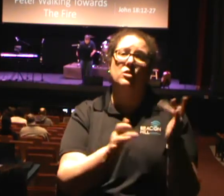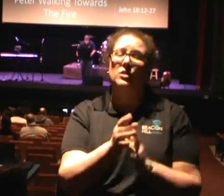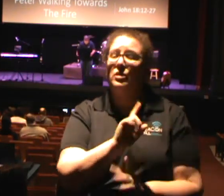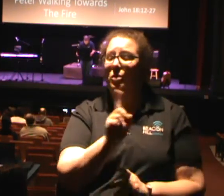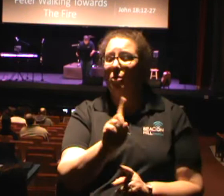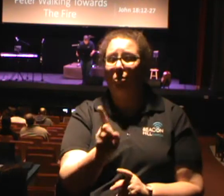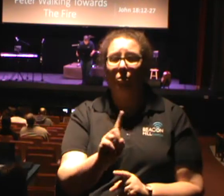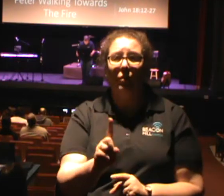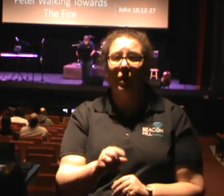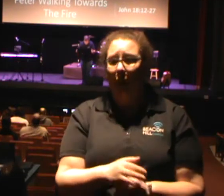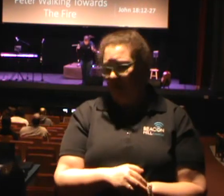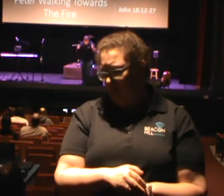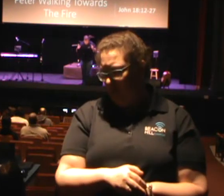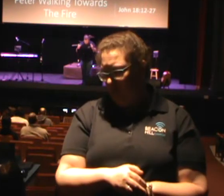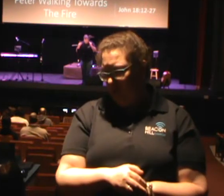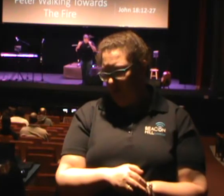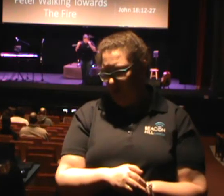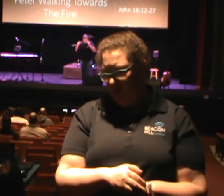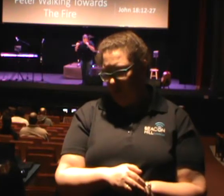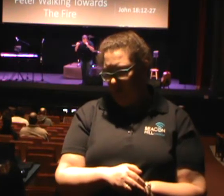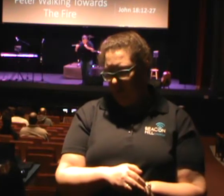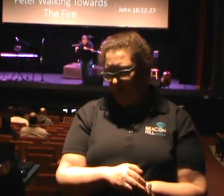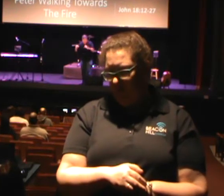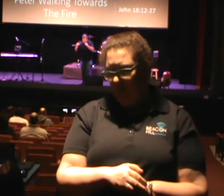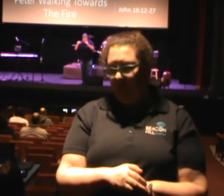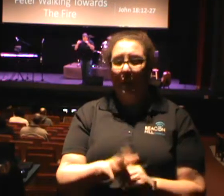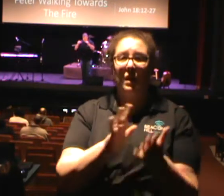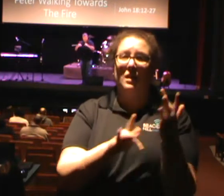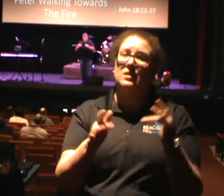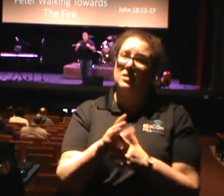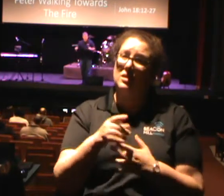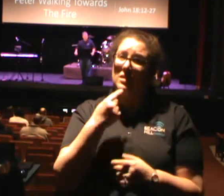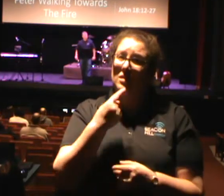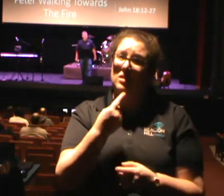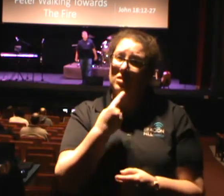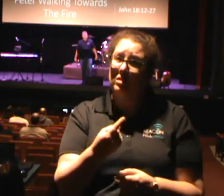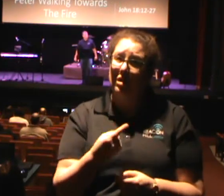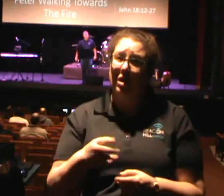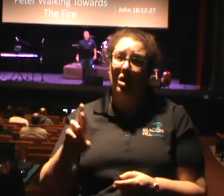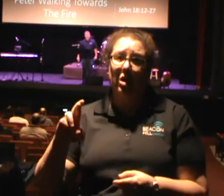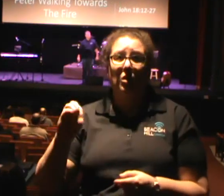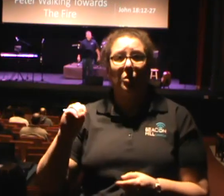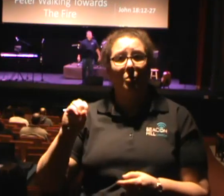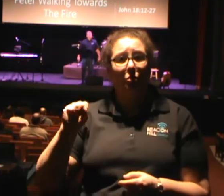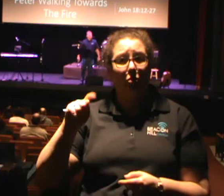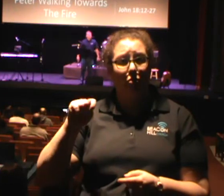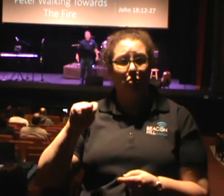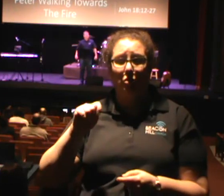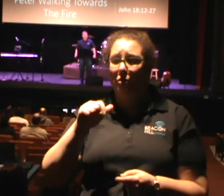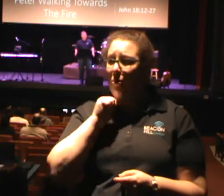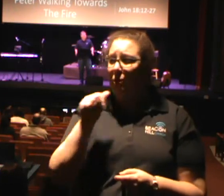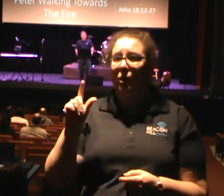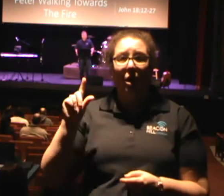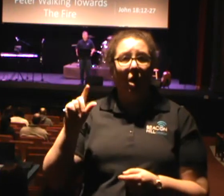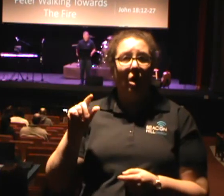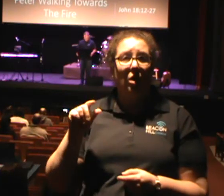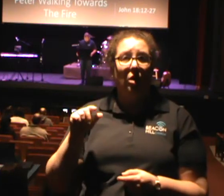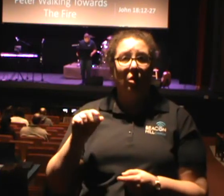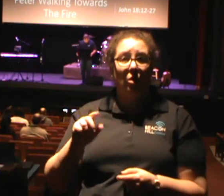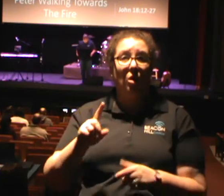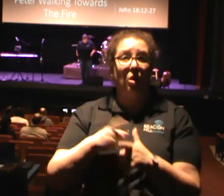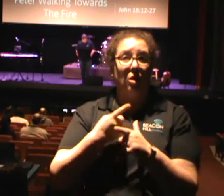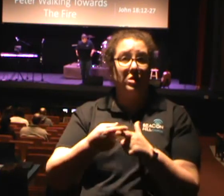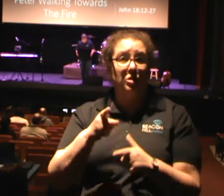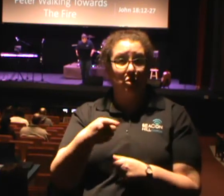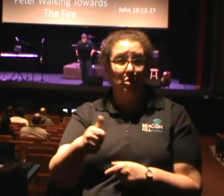that you, the rooster will not crow until you have denied me three times. Peter didn't think Jesus knew